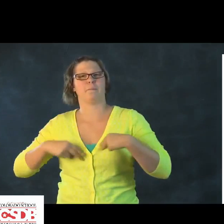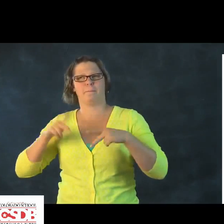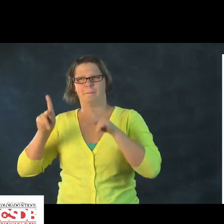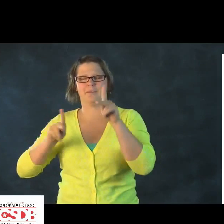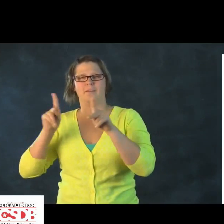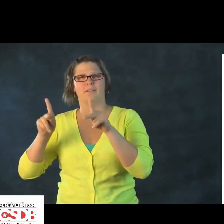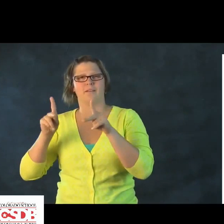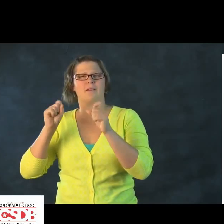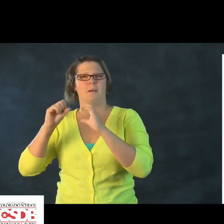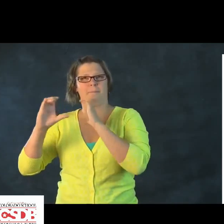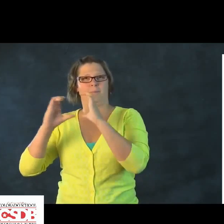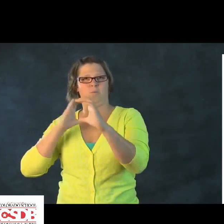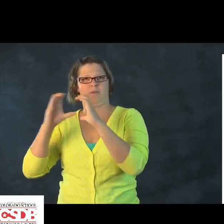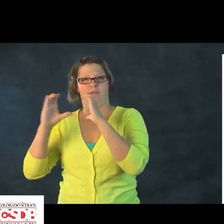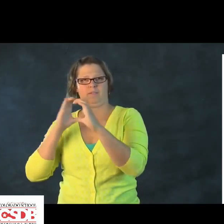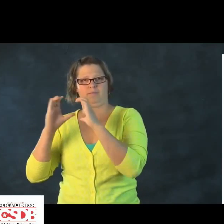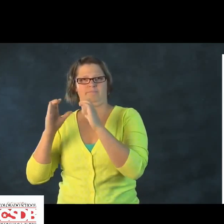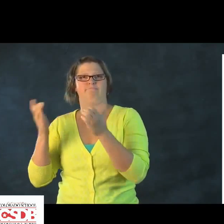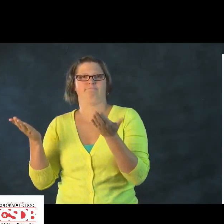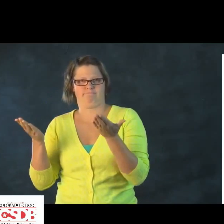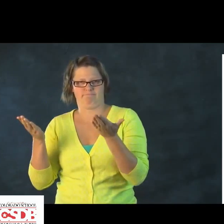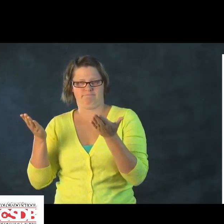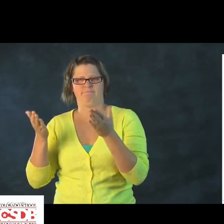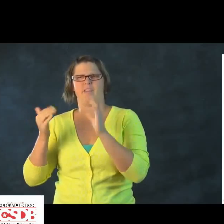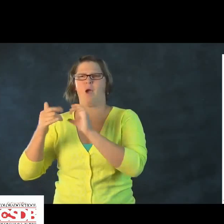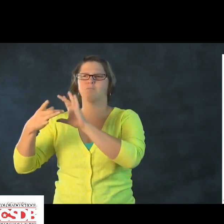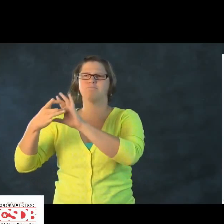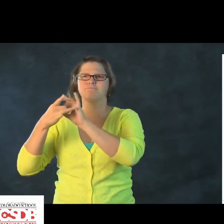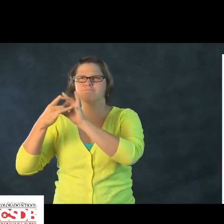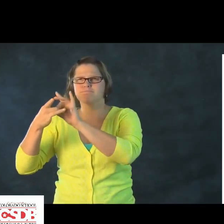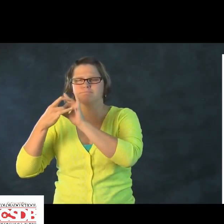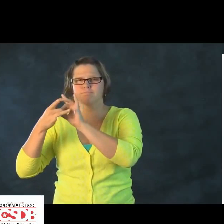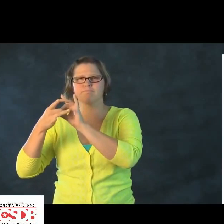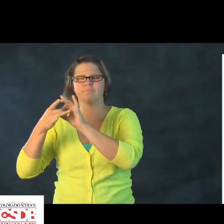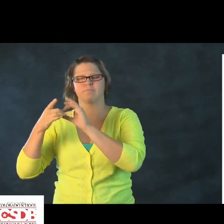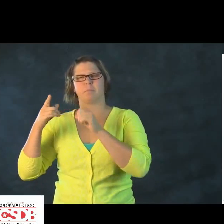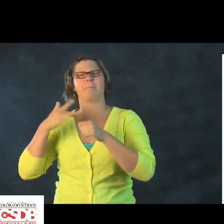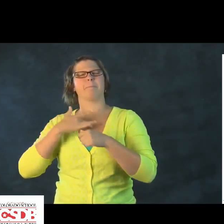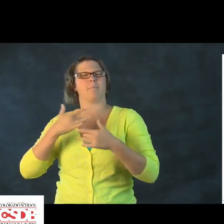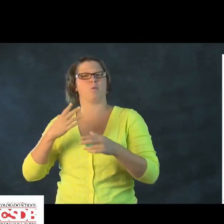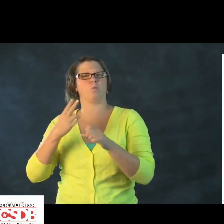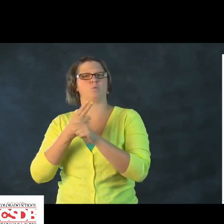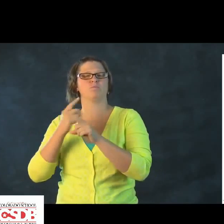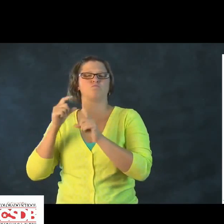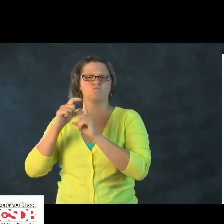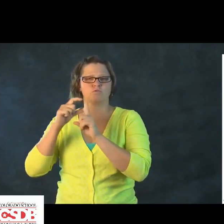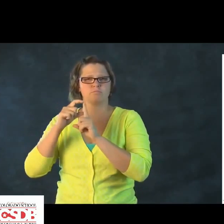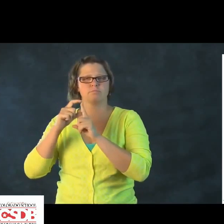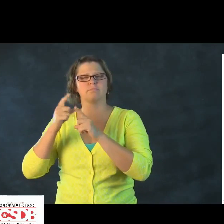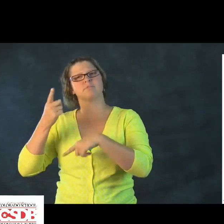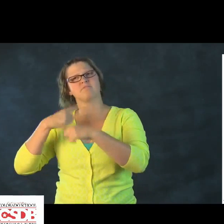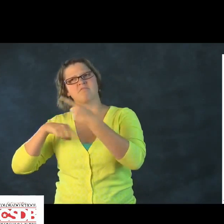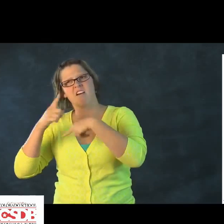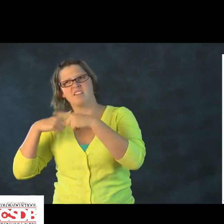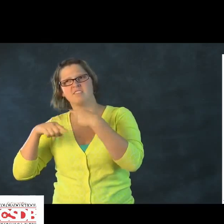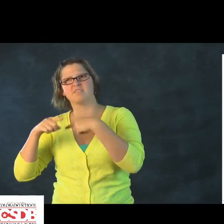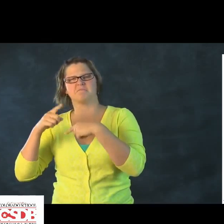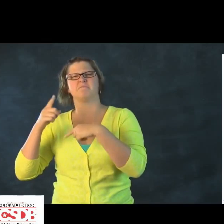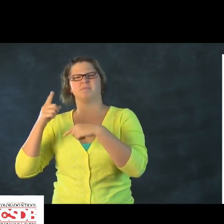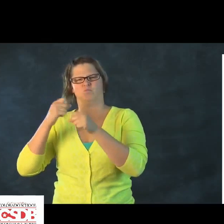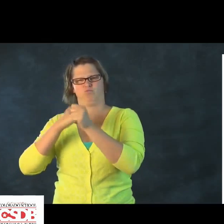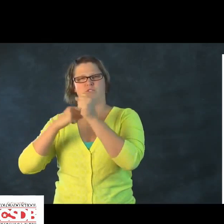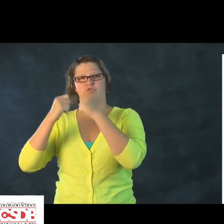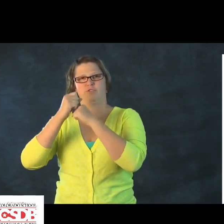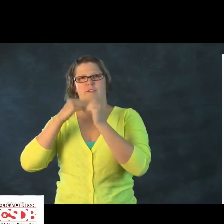Language is a way for humans to communicate with one another. We develop bonds through language. We use